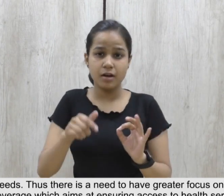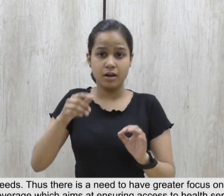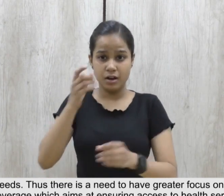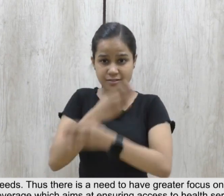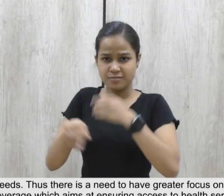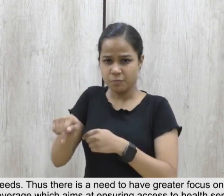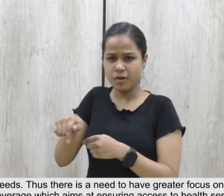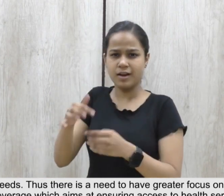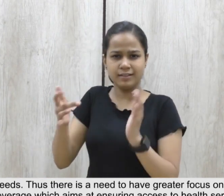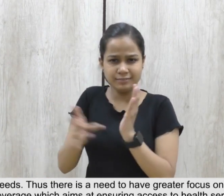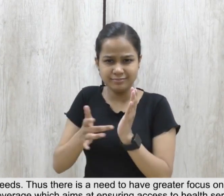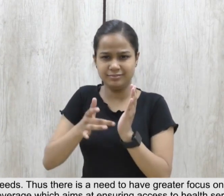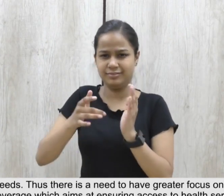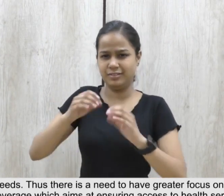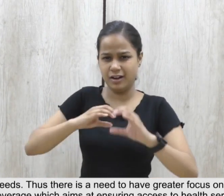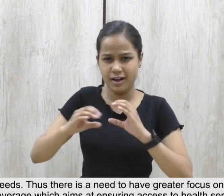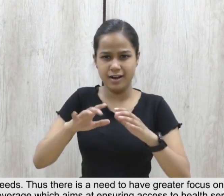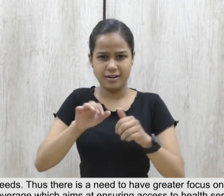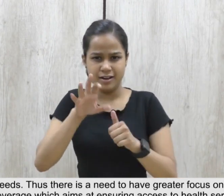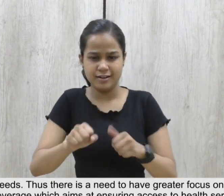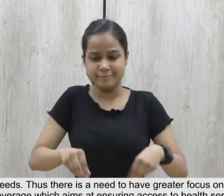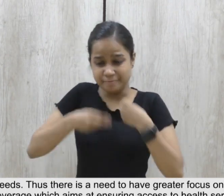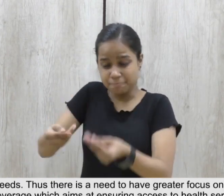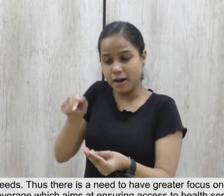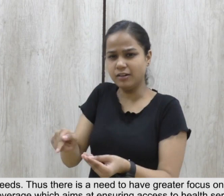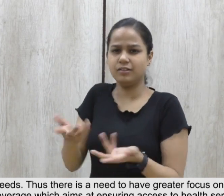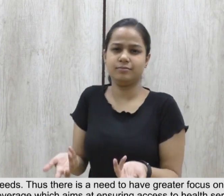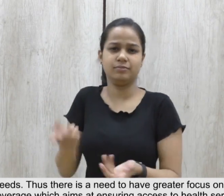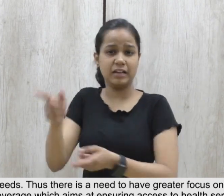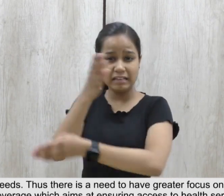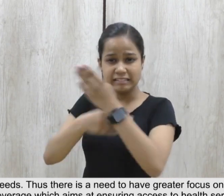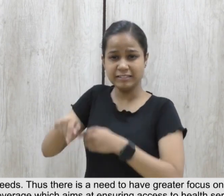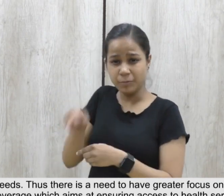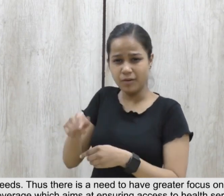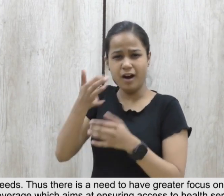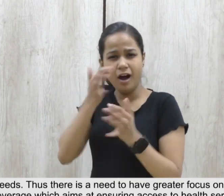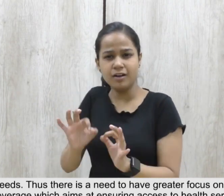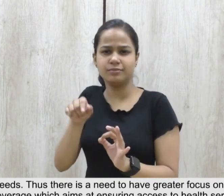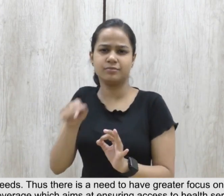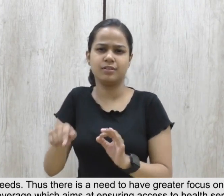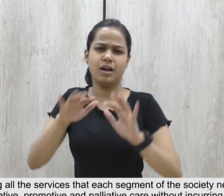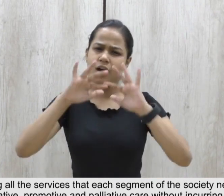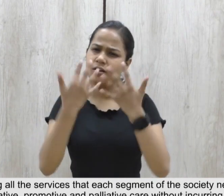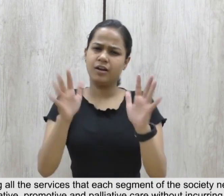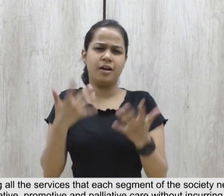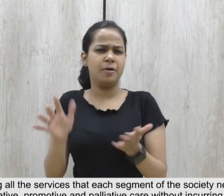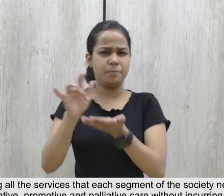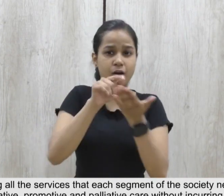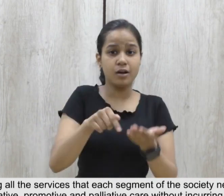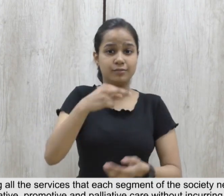health coverage, which aims at ensuring access to health services for the whole population, including